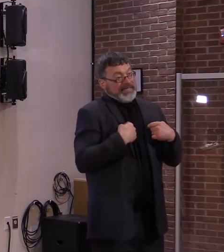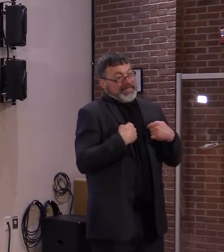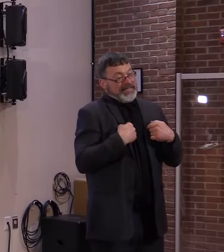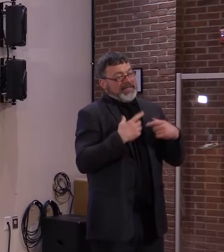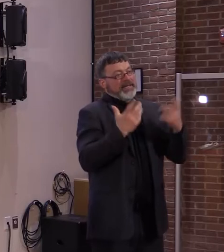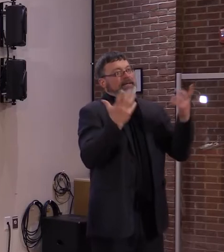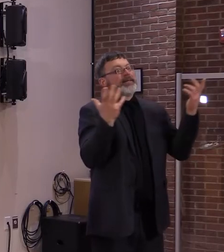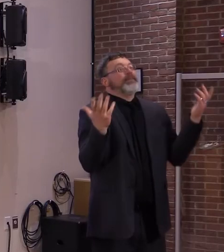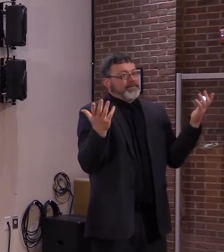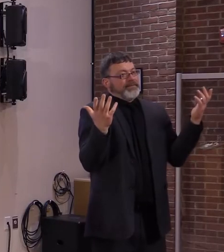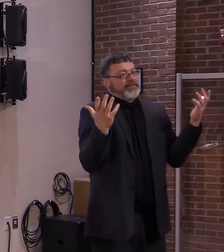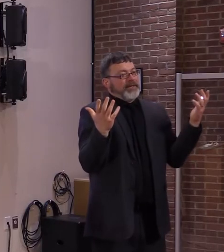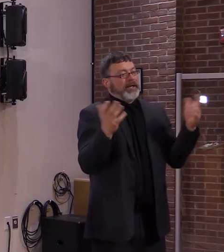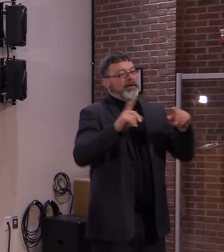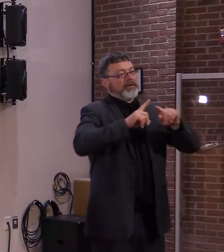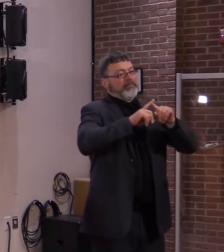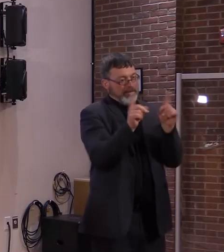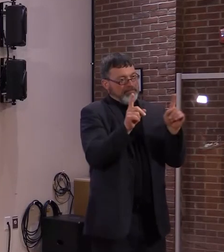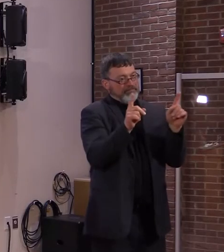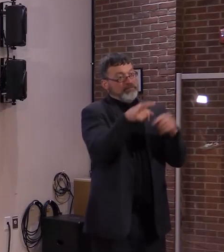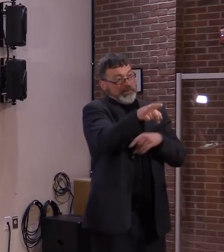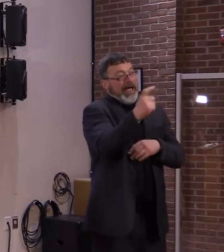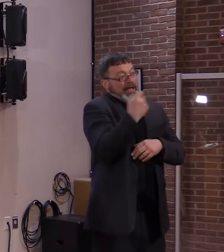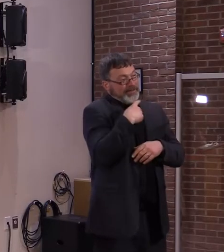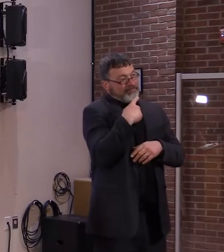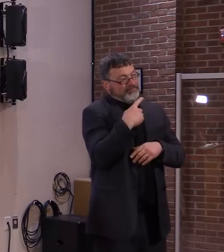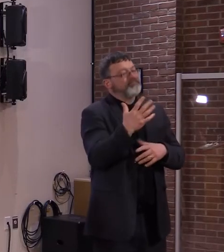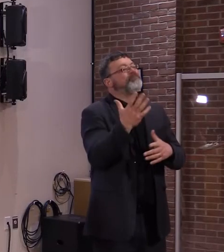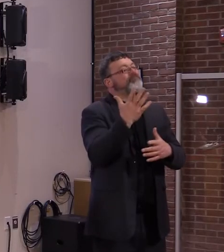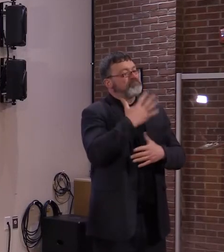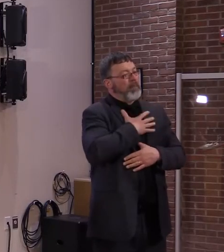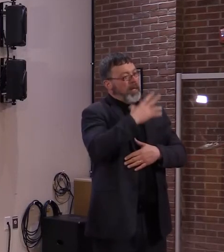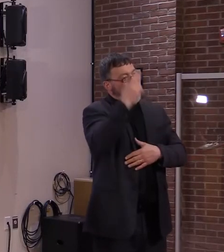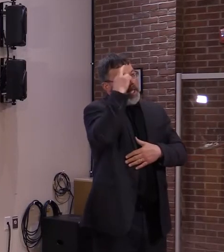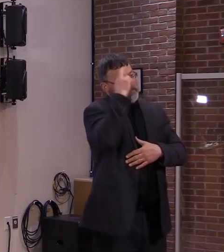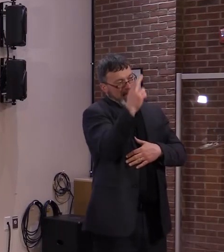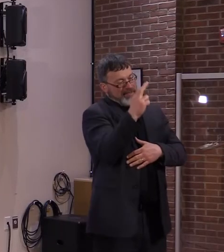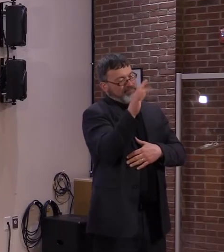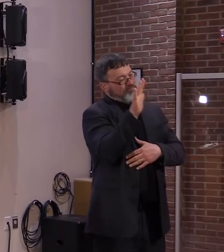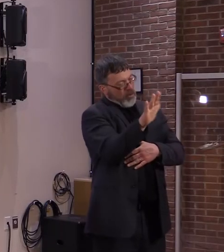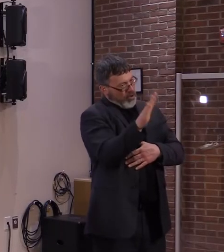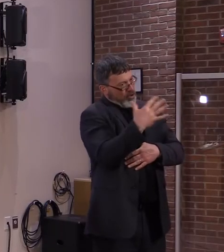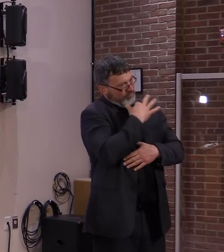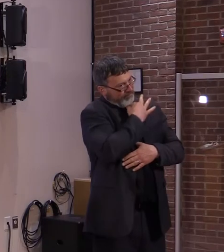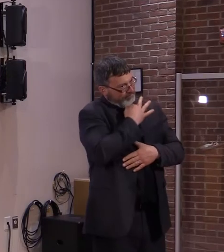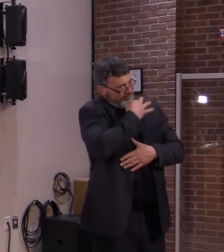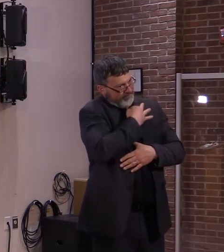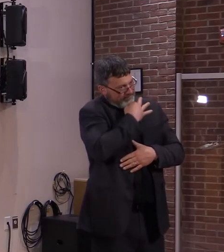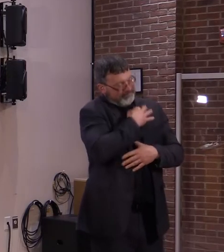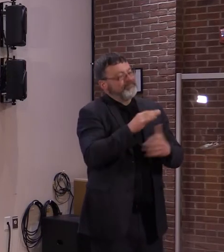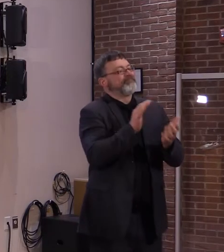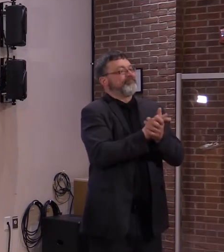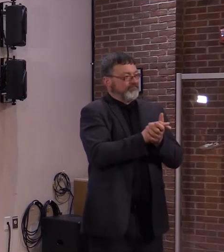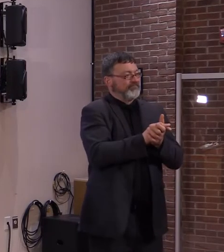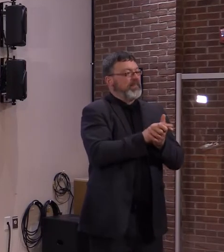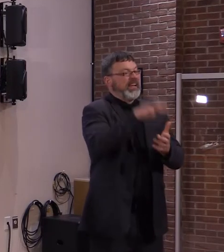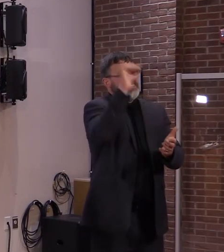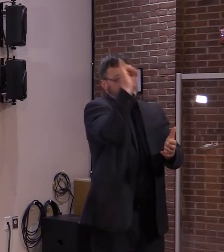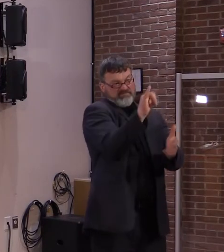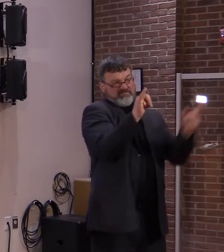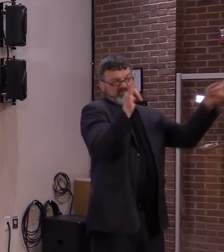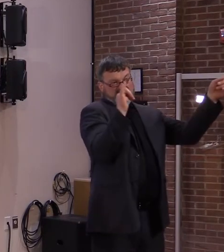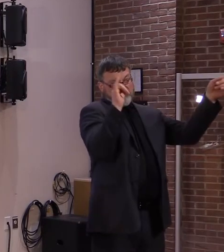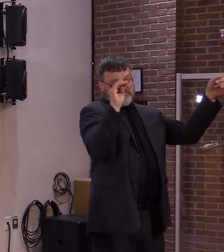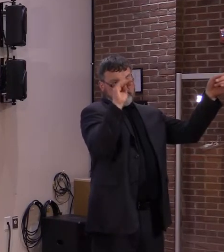And I have respect for the researchers, respect for the study, and the fact it was published. It's all very